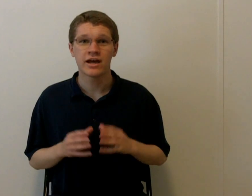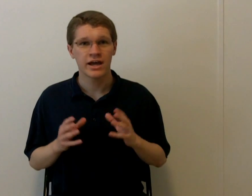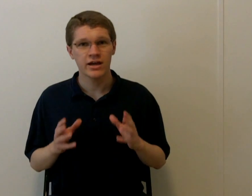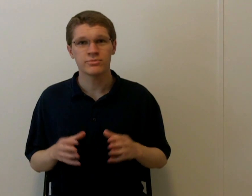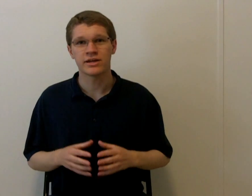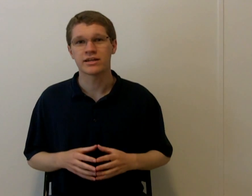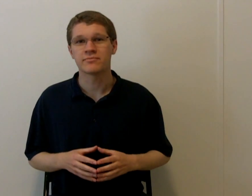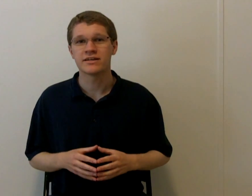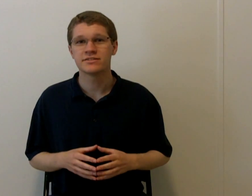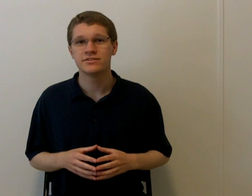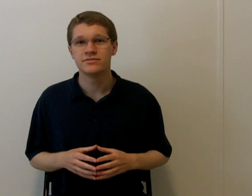airplaneing message.